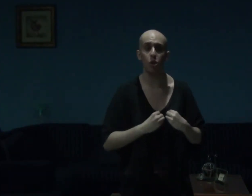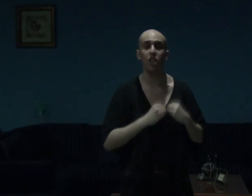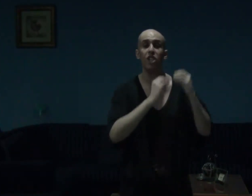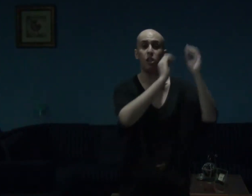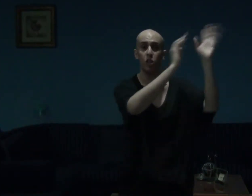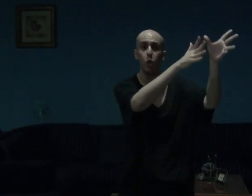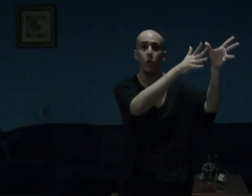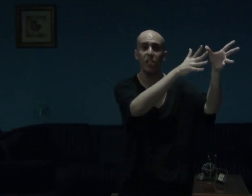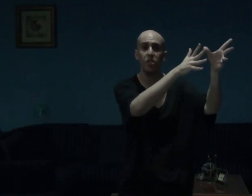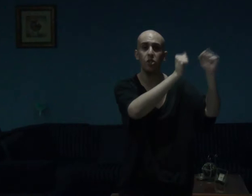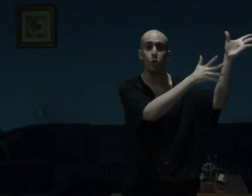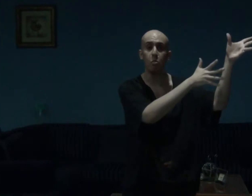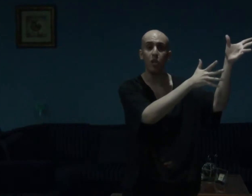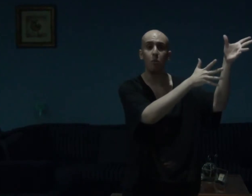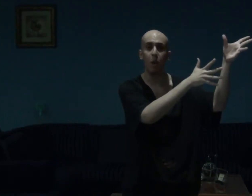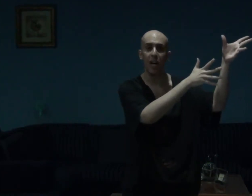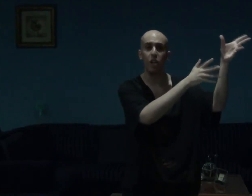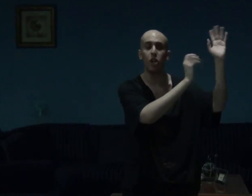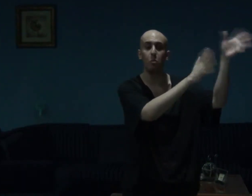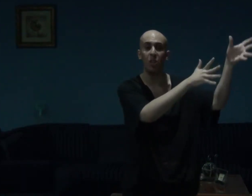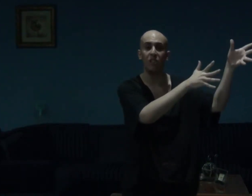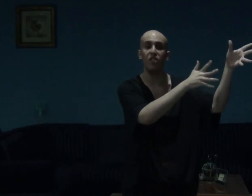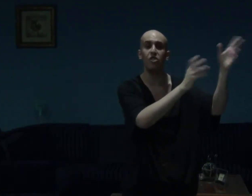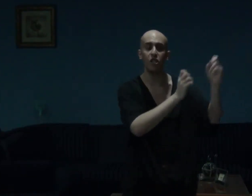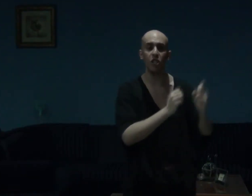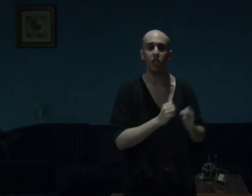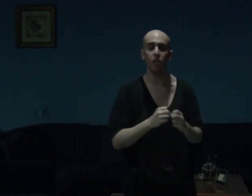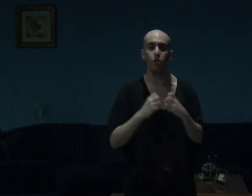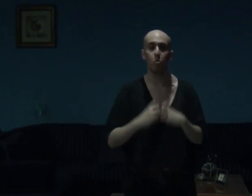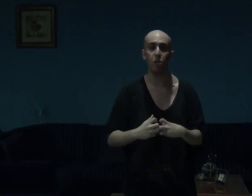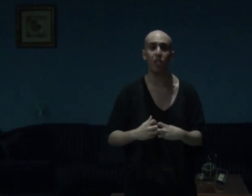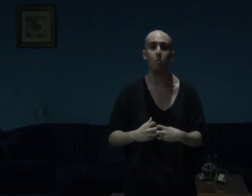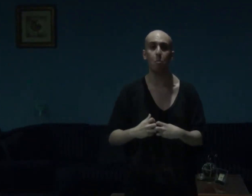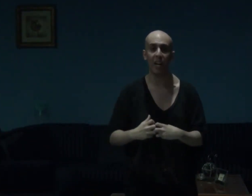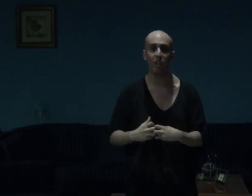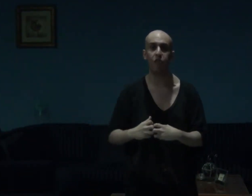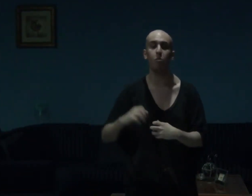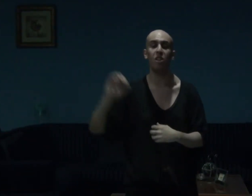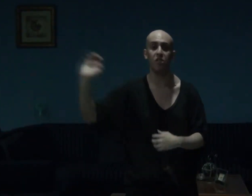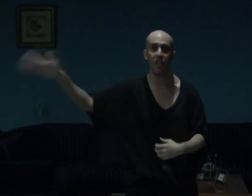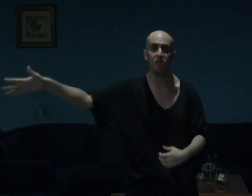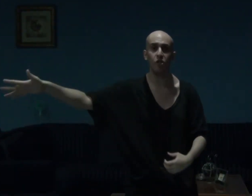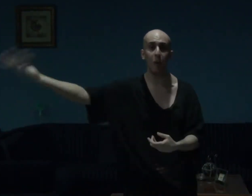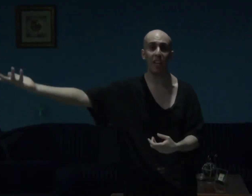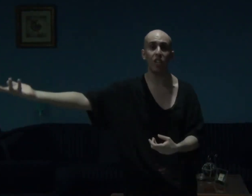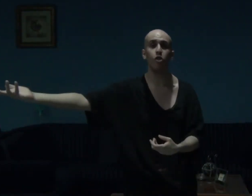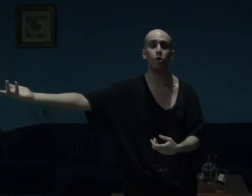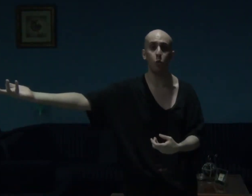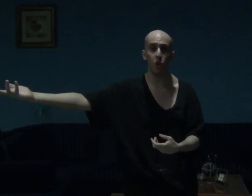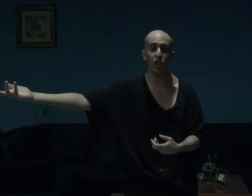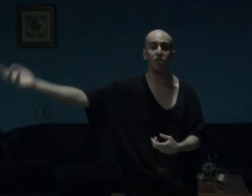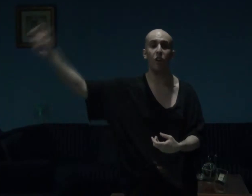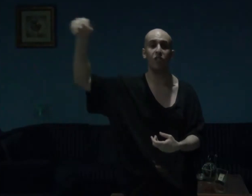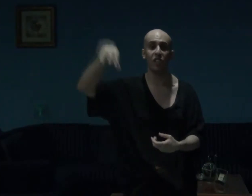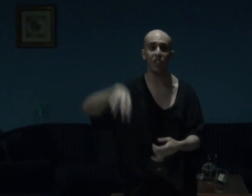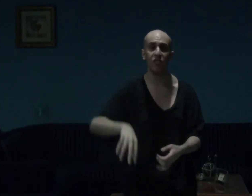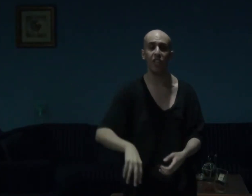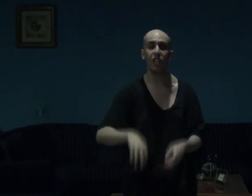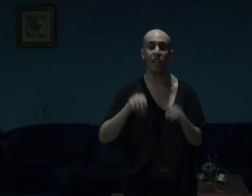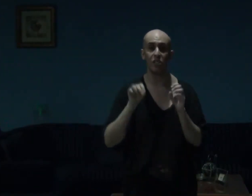in her quest, to bring back her beloved Dillian, to bring him back from the dead, back into the world of the living, and